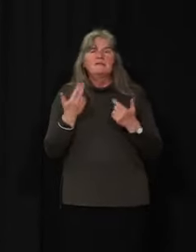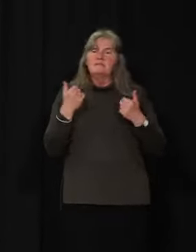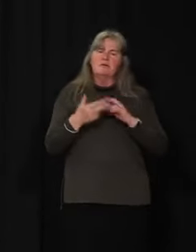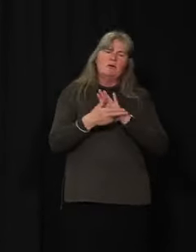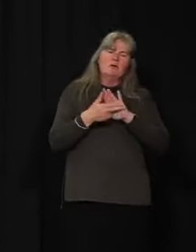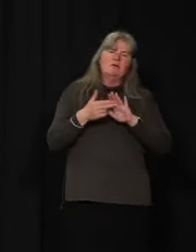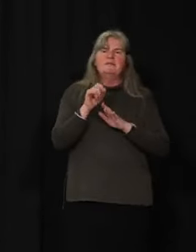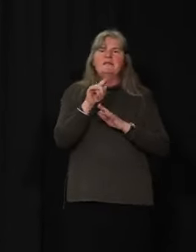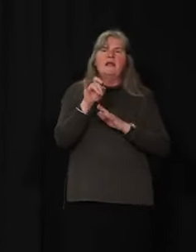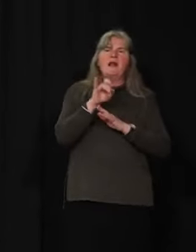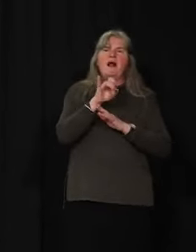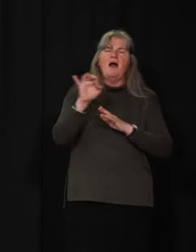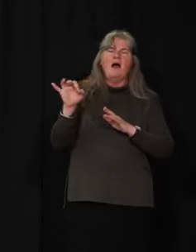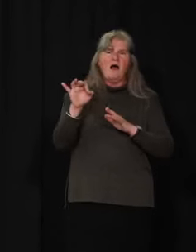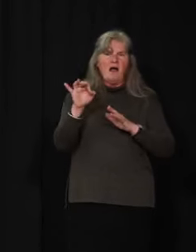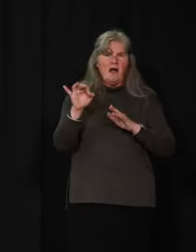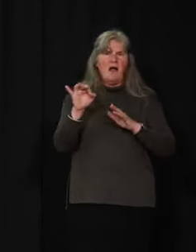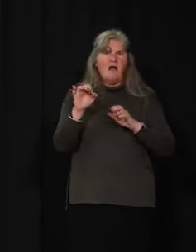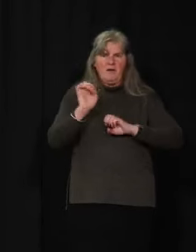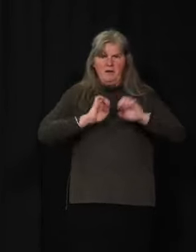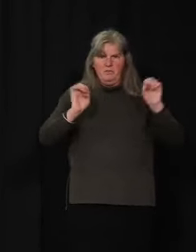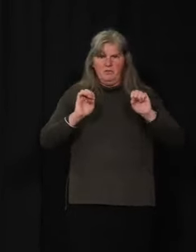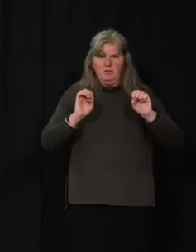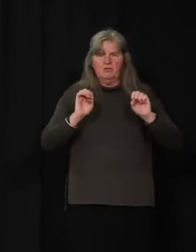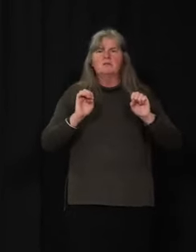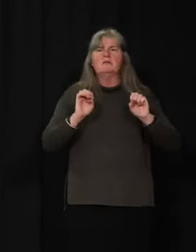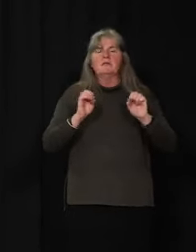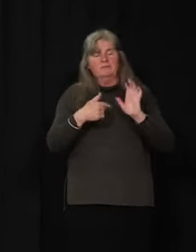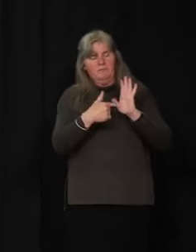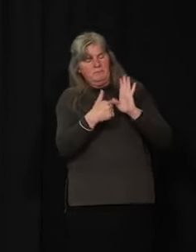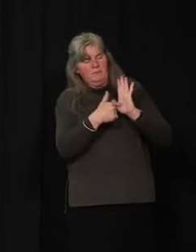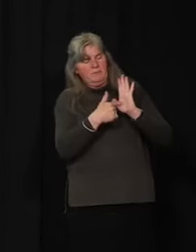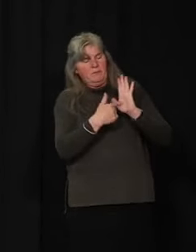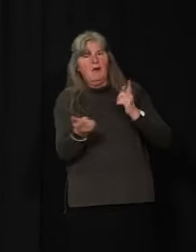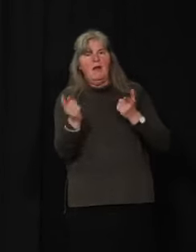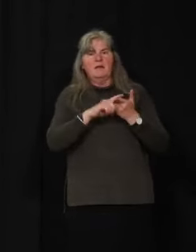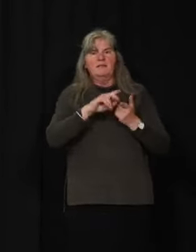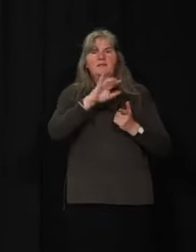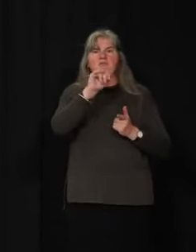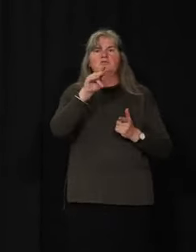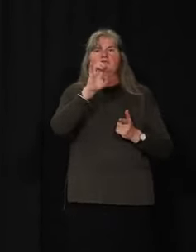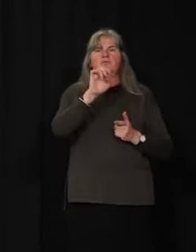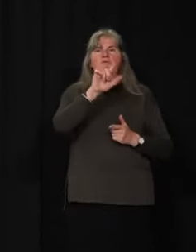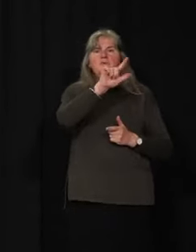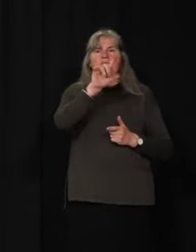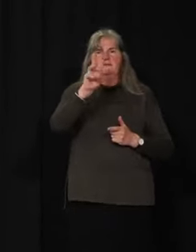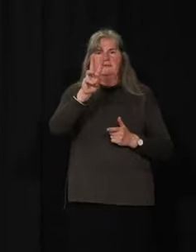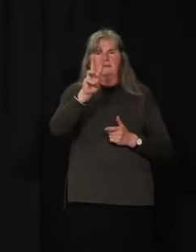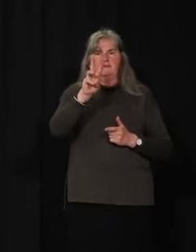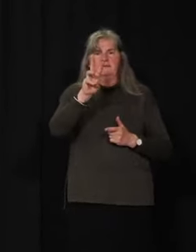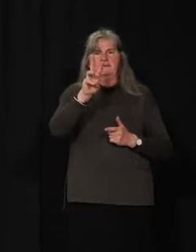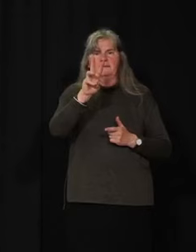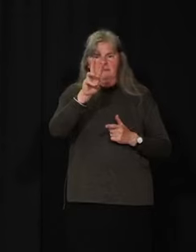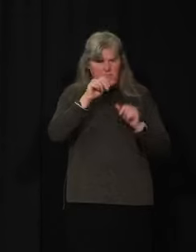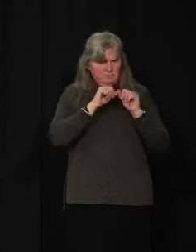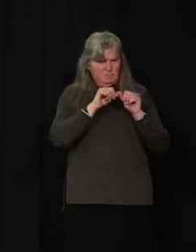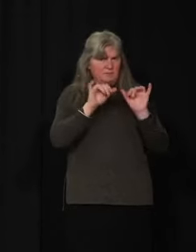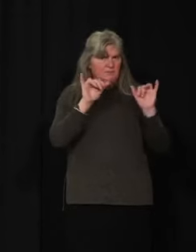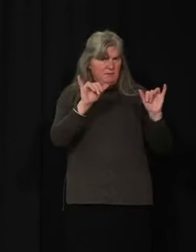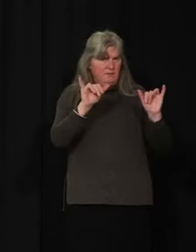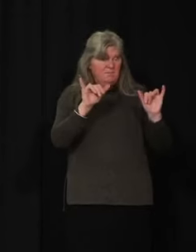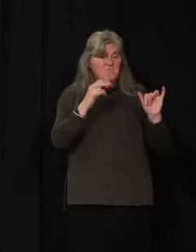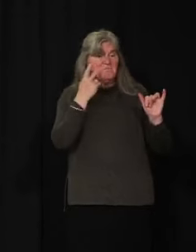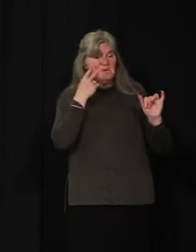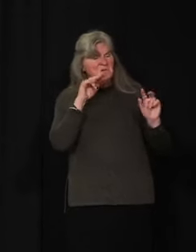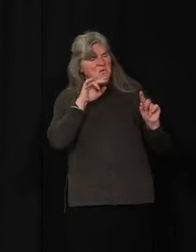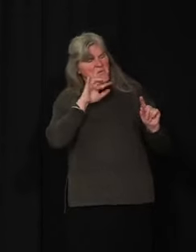until June 26th, according to the Act. We will evaluate whether or not to extend this